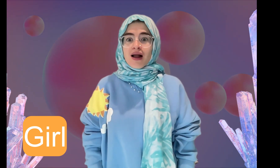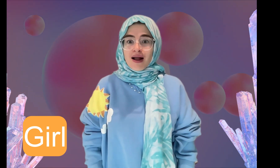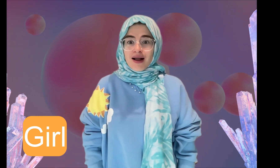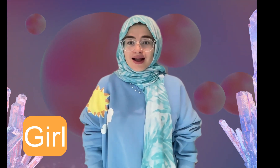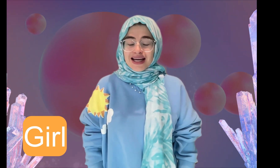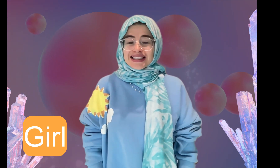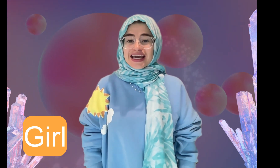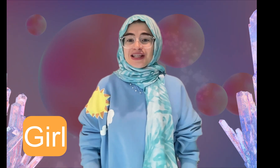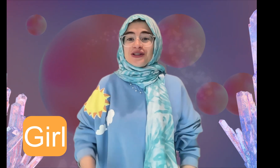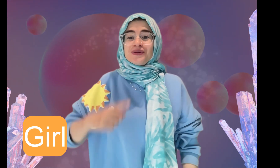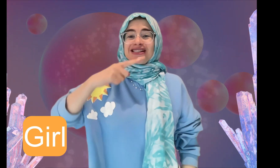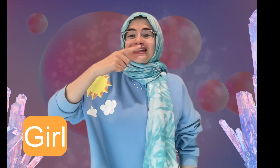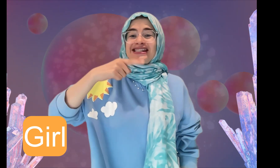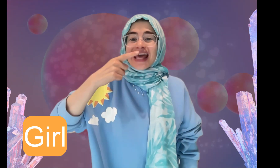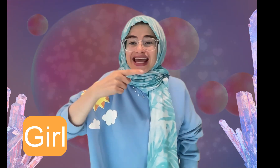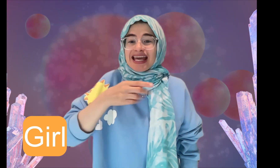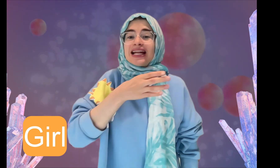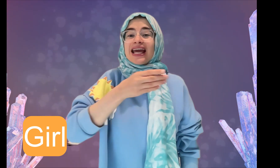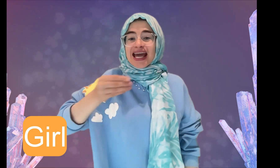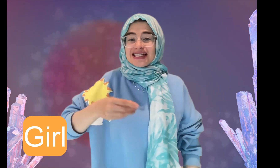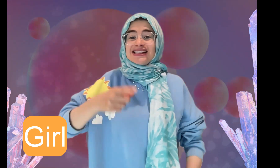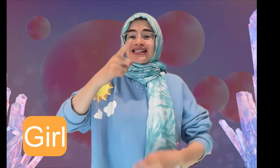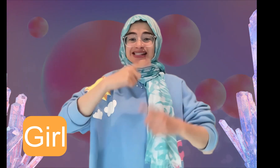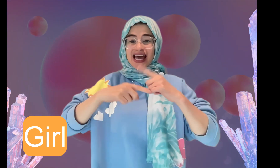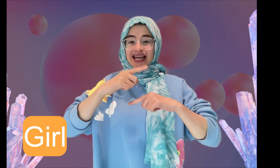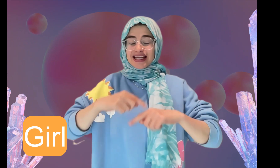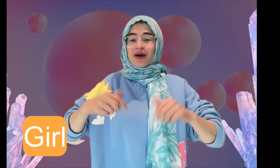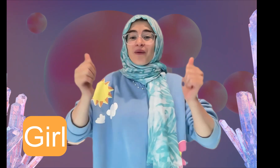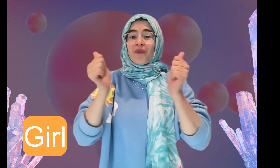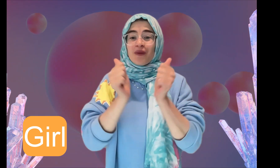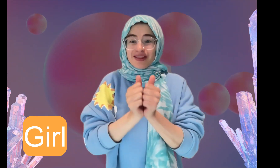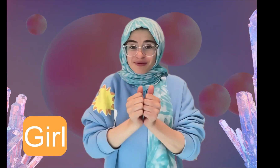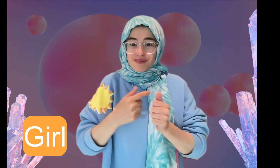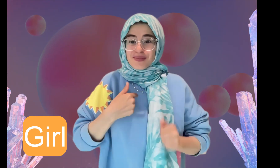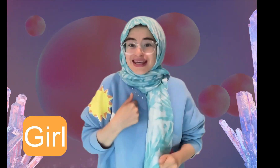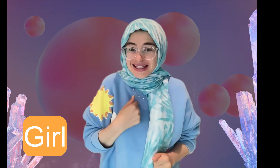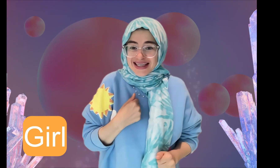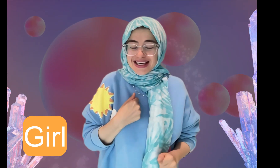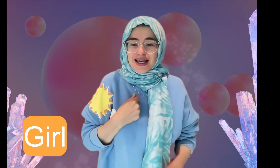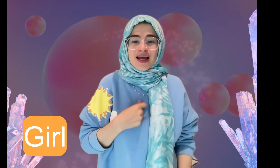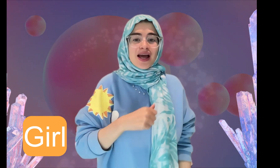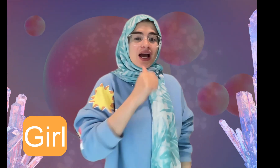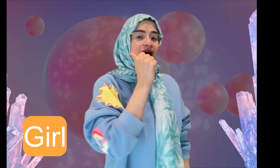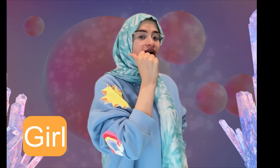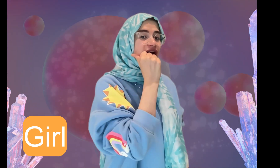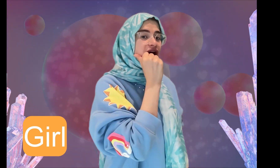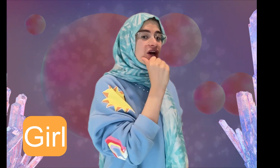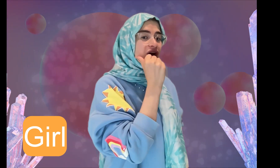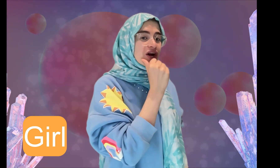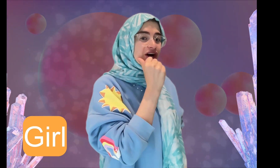Can you say it and sign it with me? Girl,